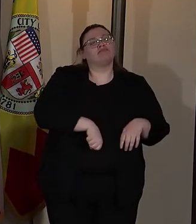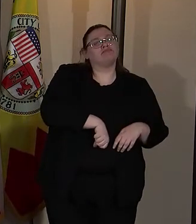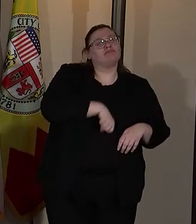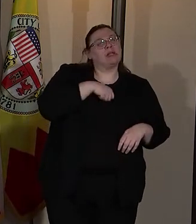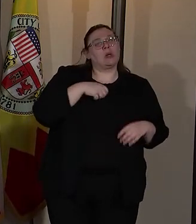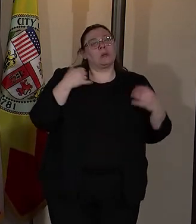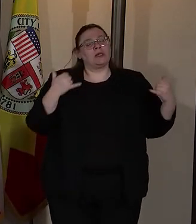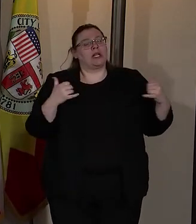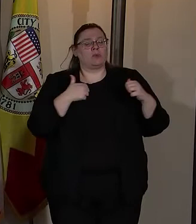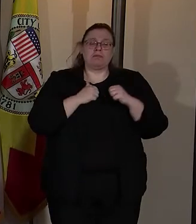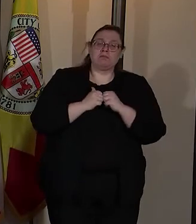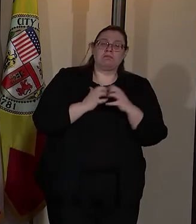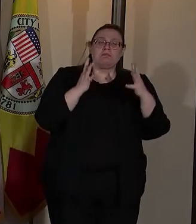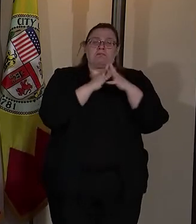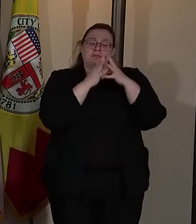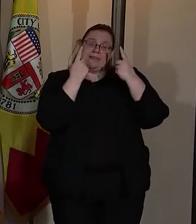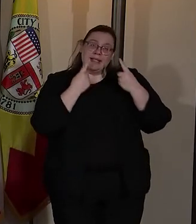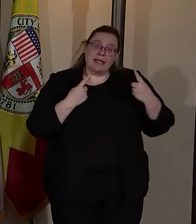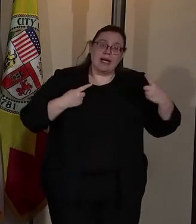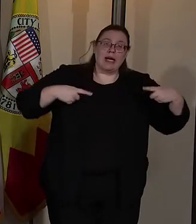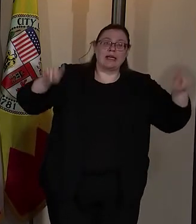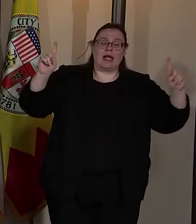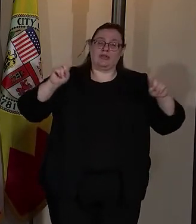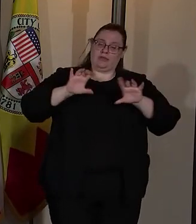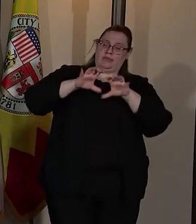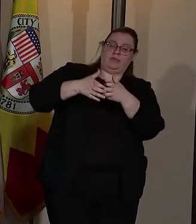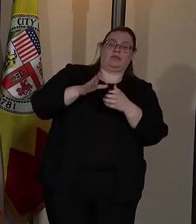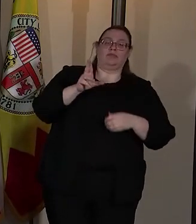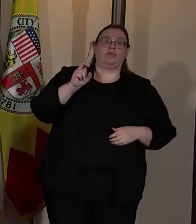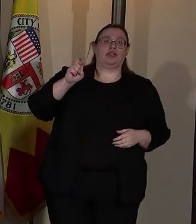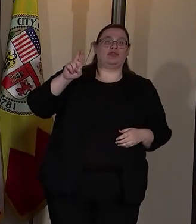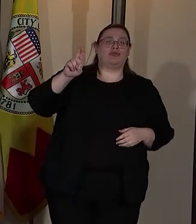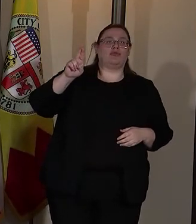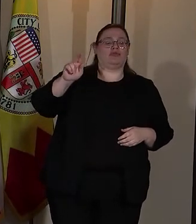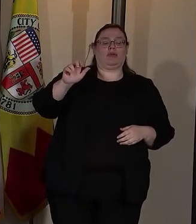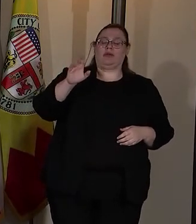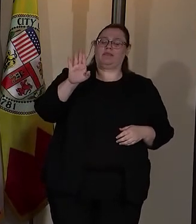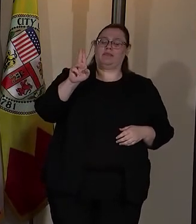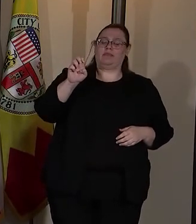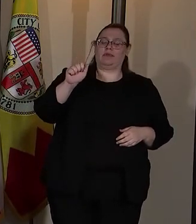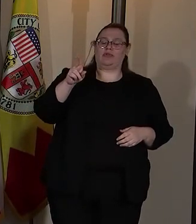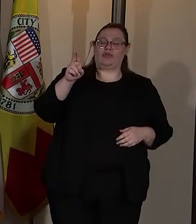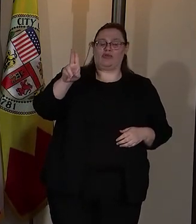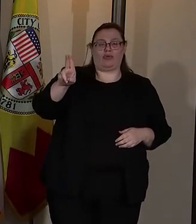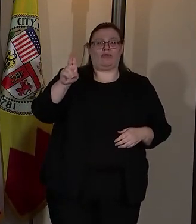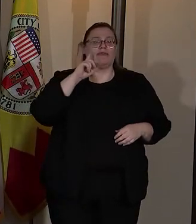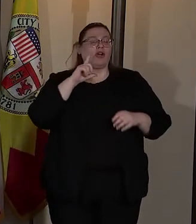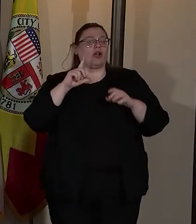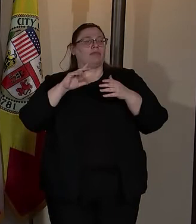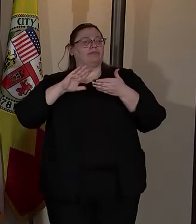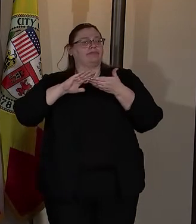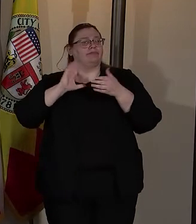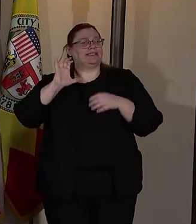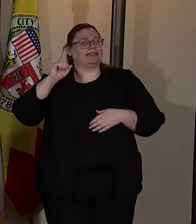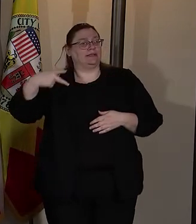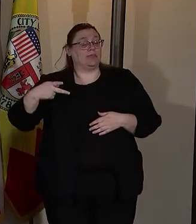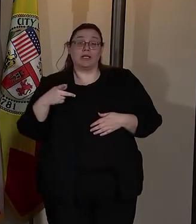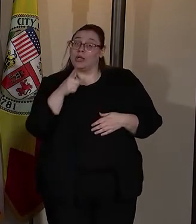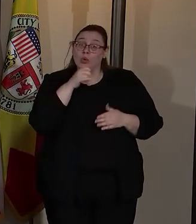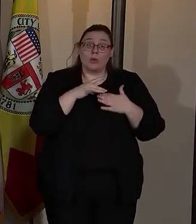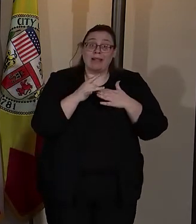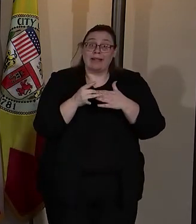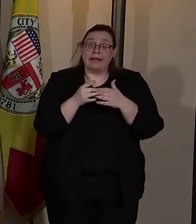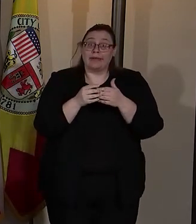are launching and announcing the Bureau for the Community Safety Partnership that it will be led by none other